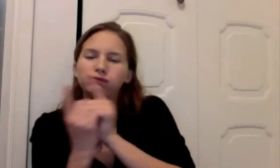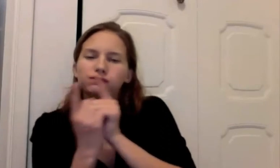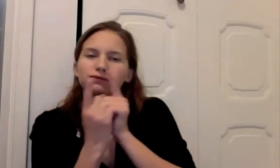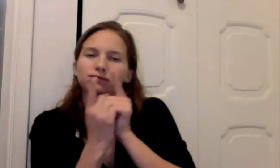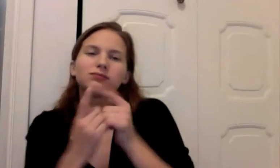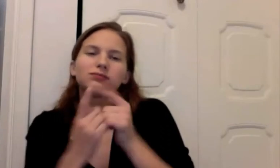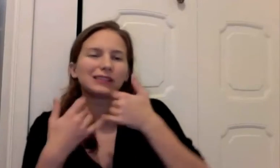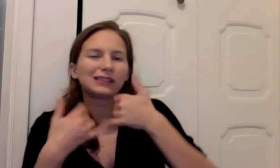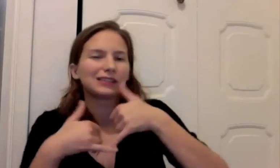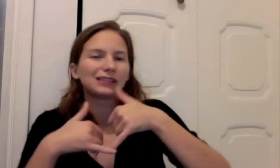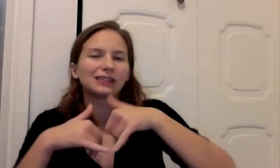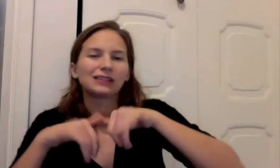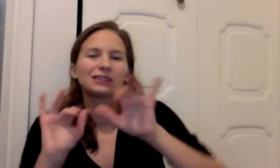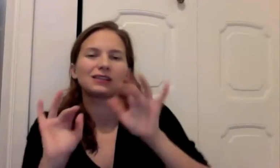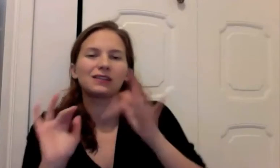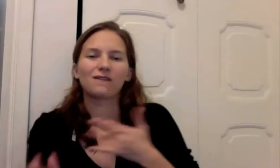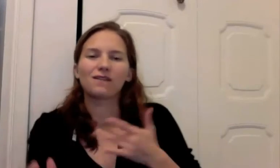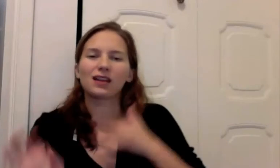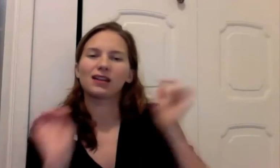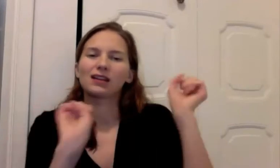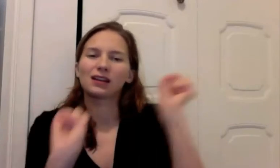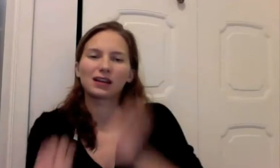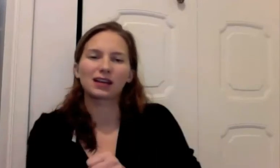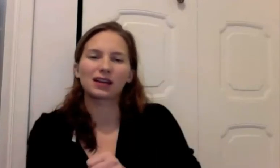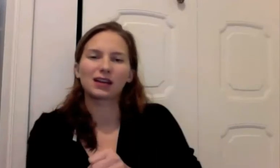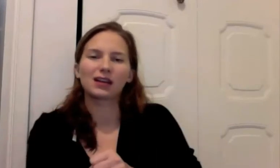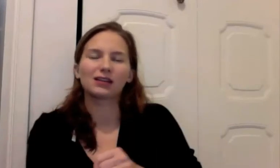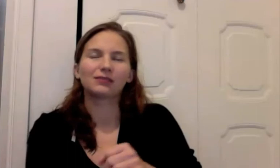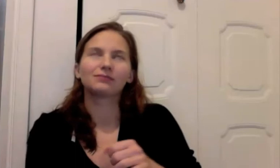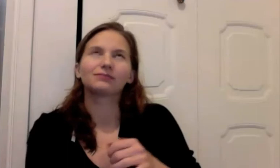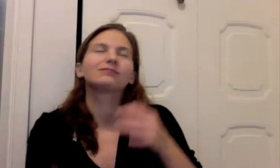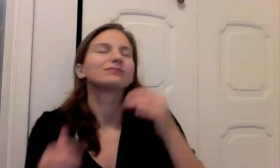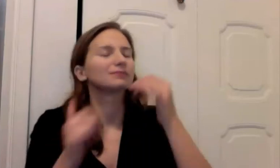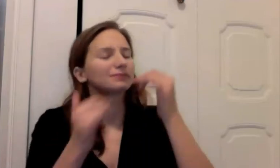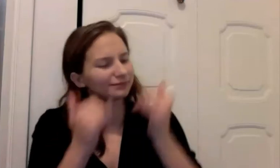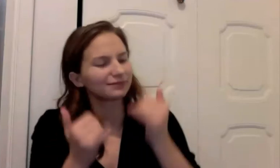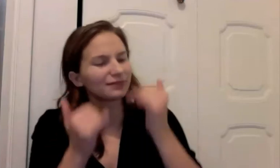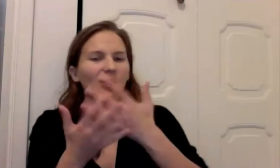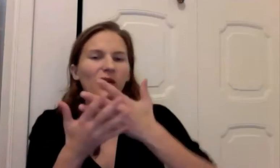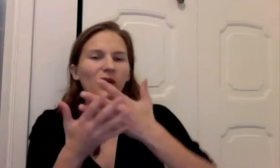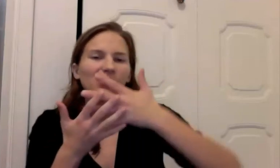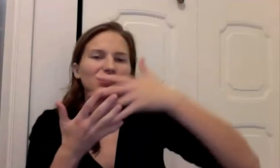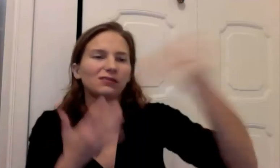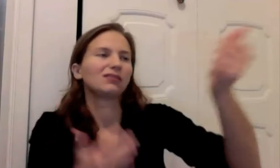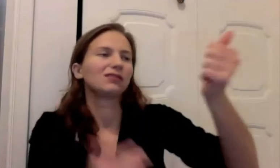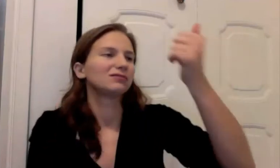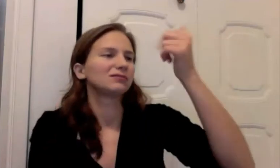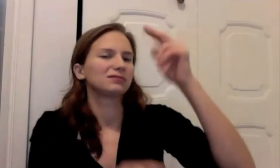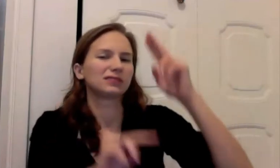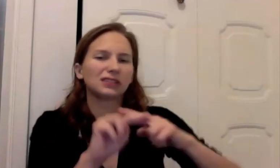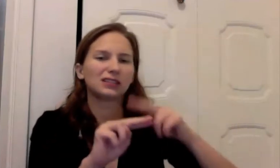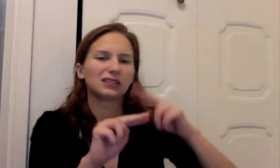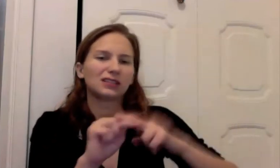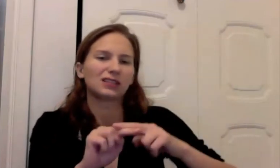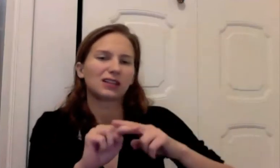shirt I can still feel your arms But now I'll go Sit on the floor